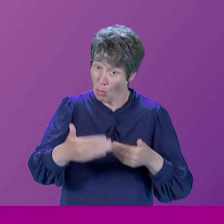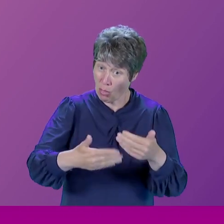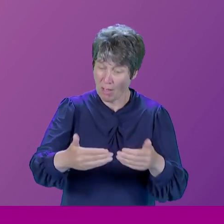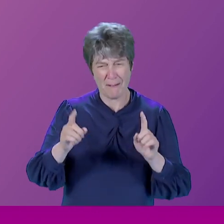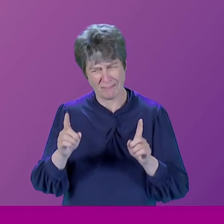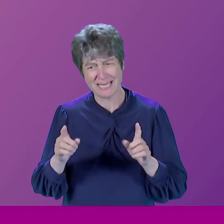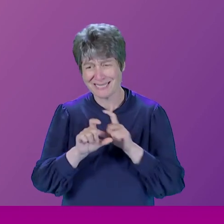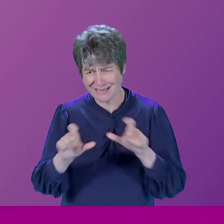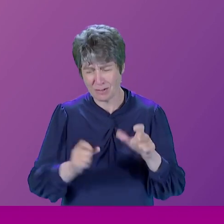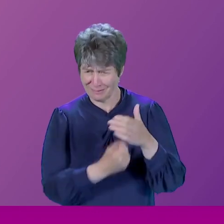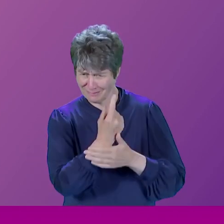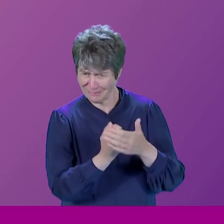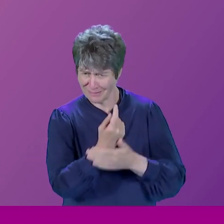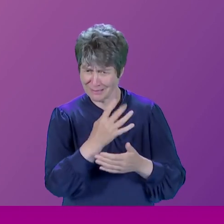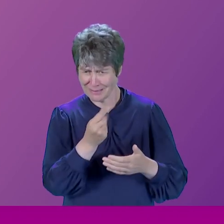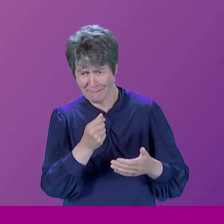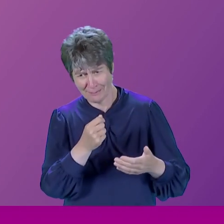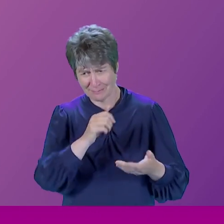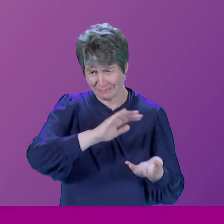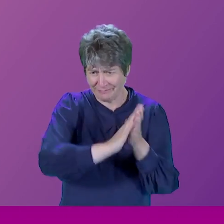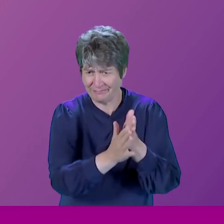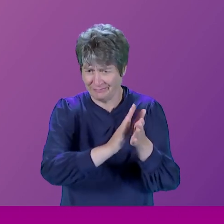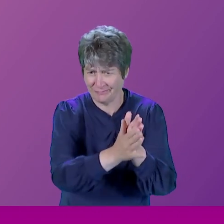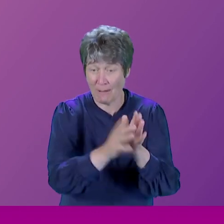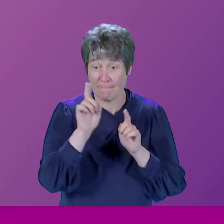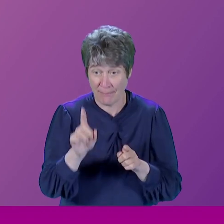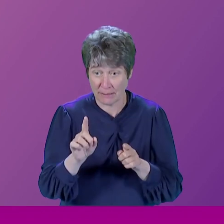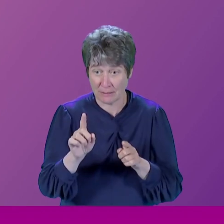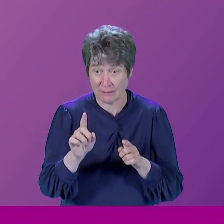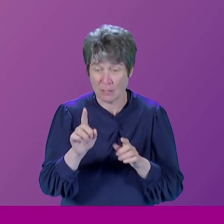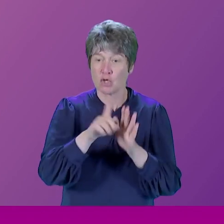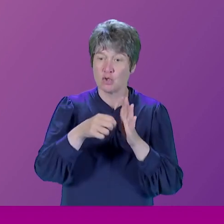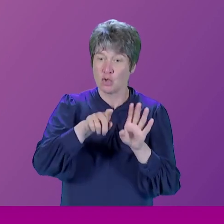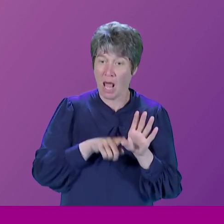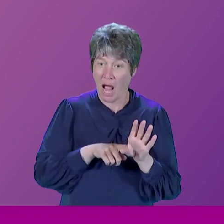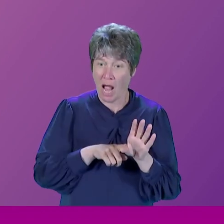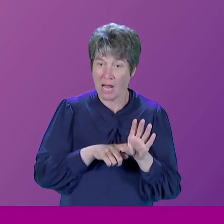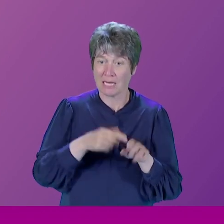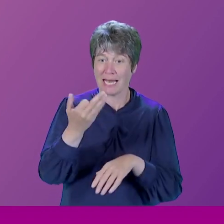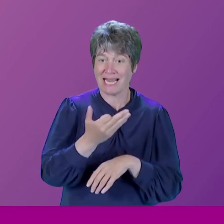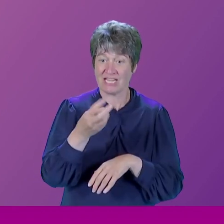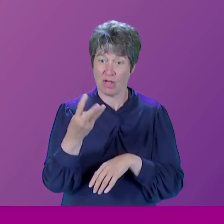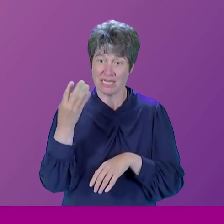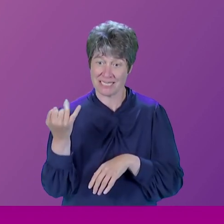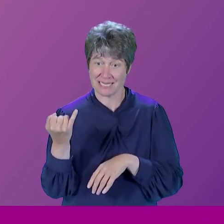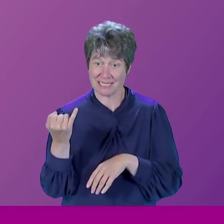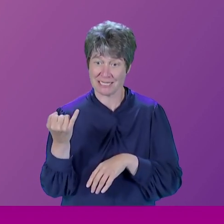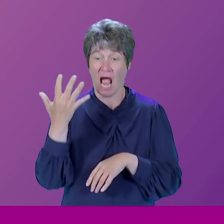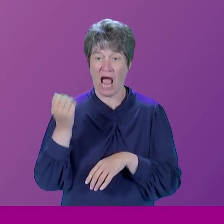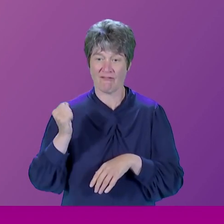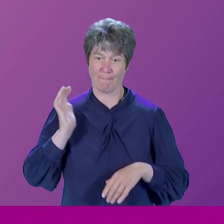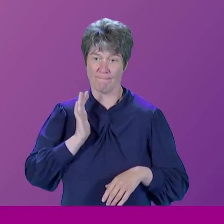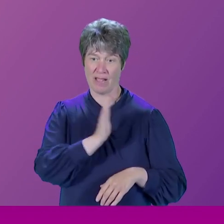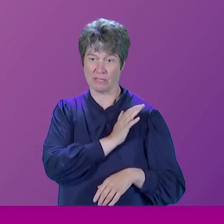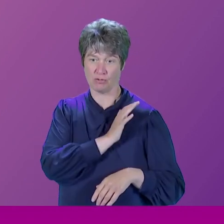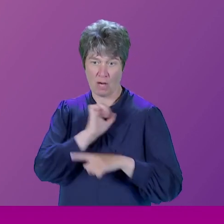killings and so on. And in July of 1936, there was a military rebellion, which took